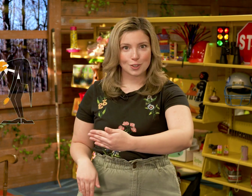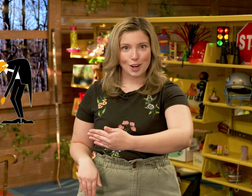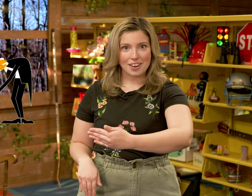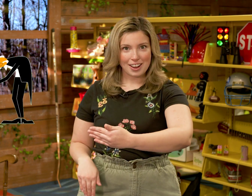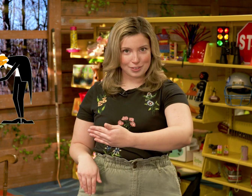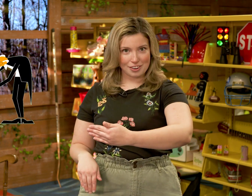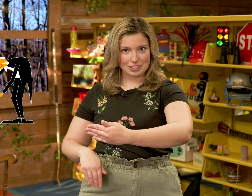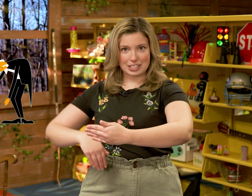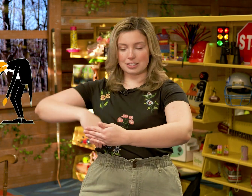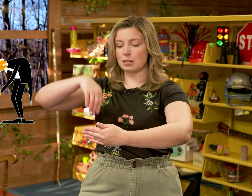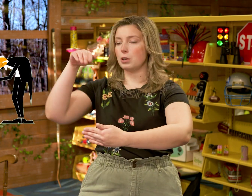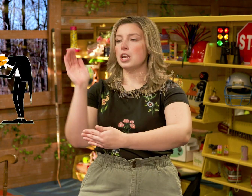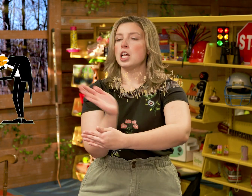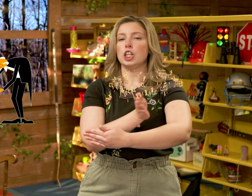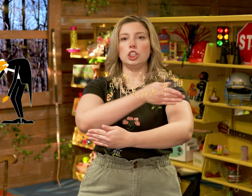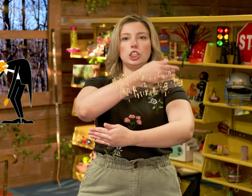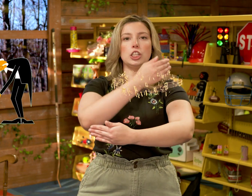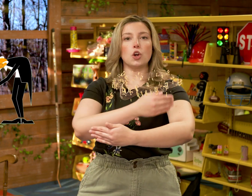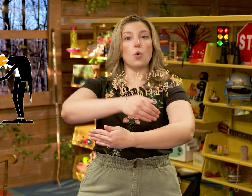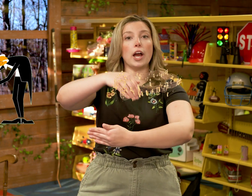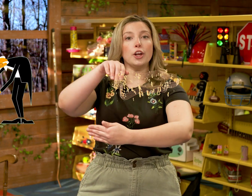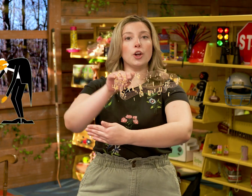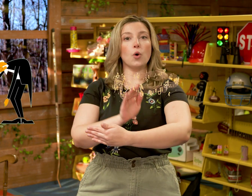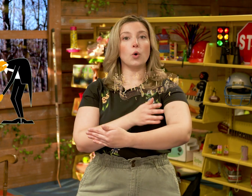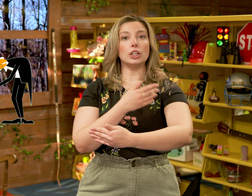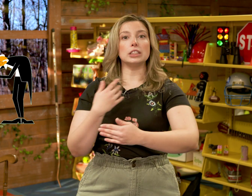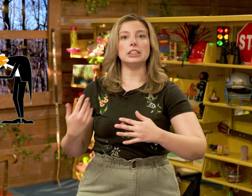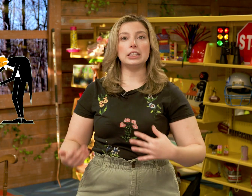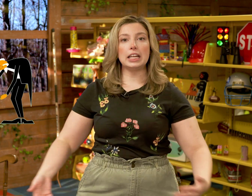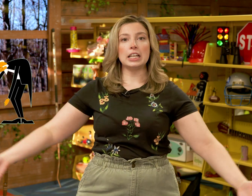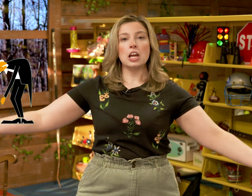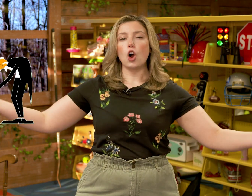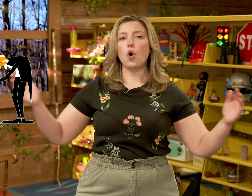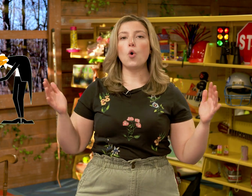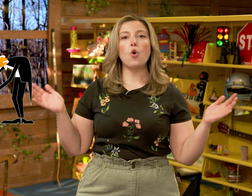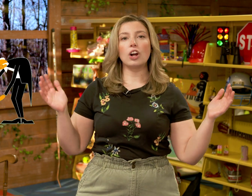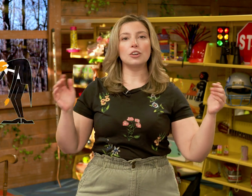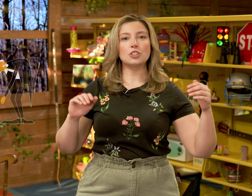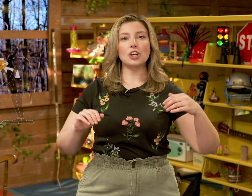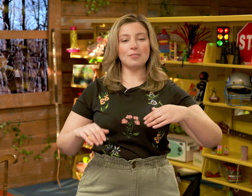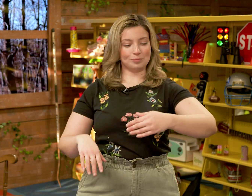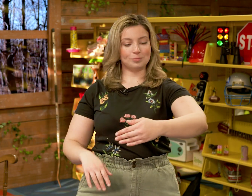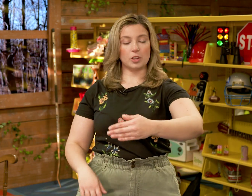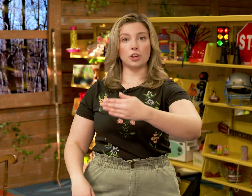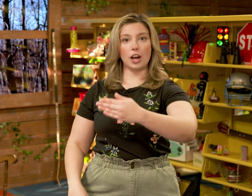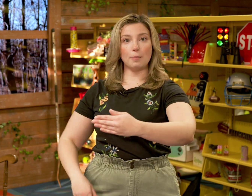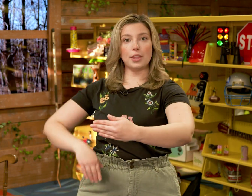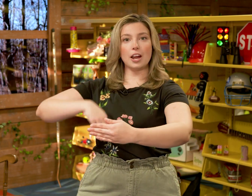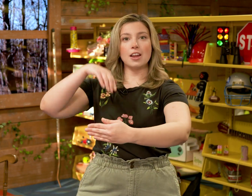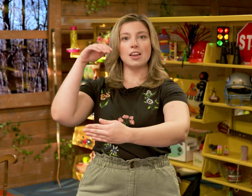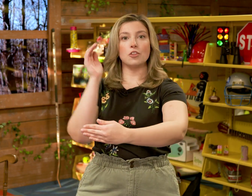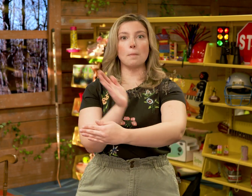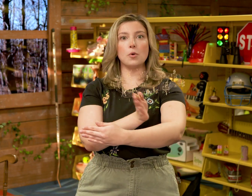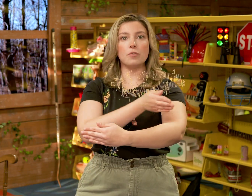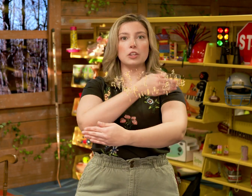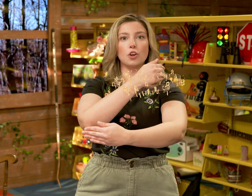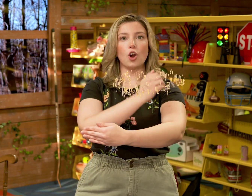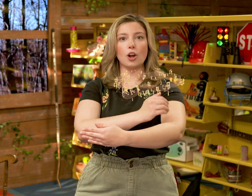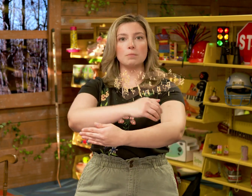Have you ever seen someone lead a choir or lead a whole orchestra? They're up there. They're moving their arms